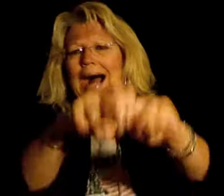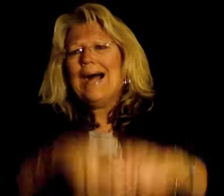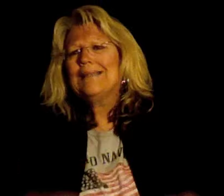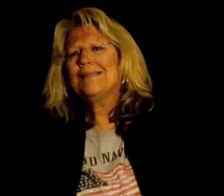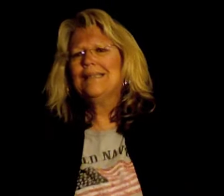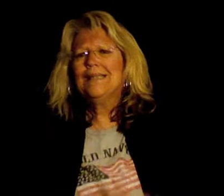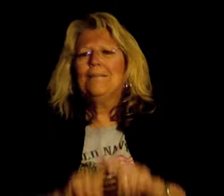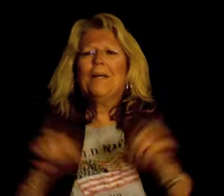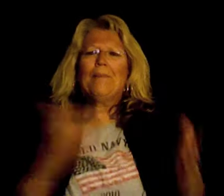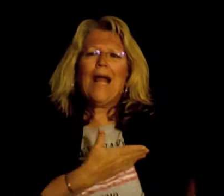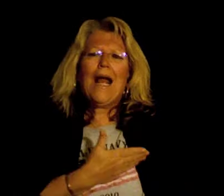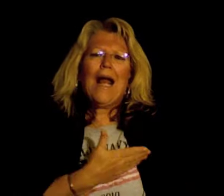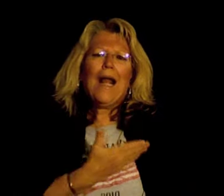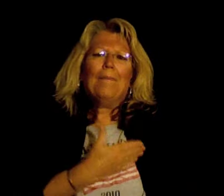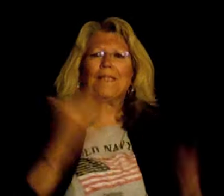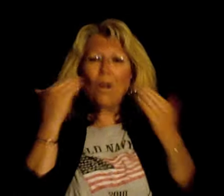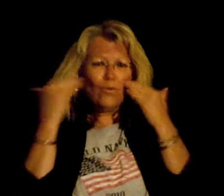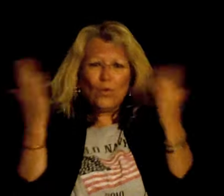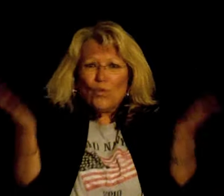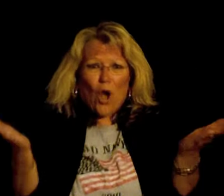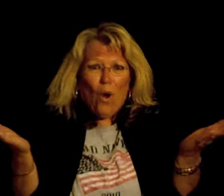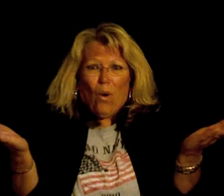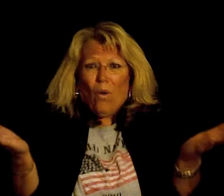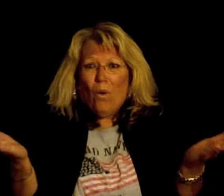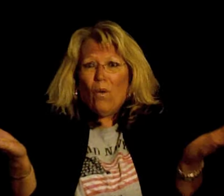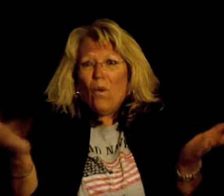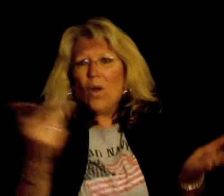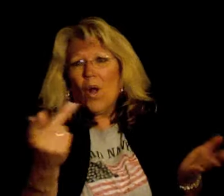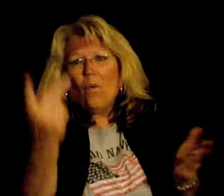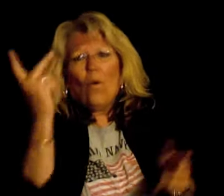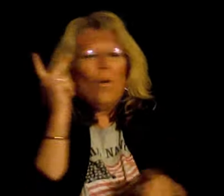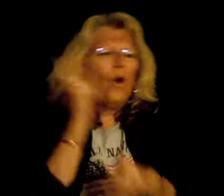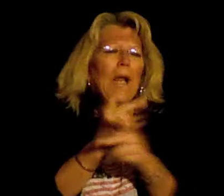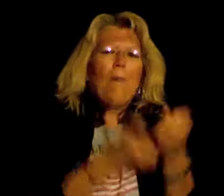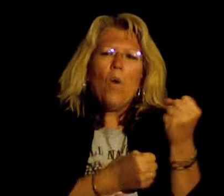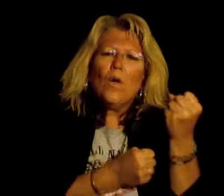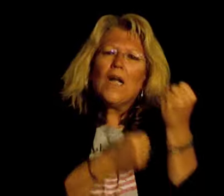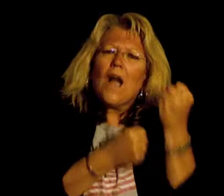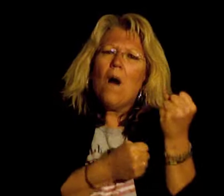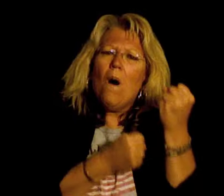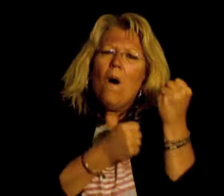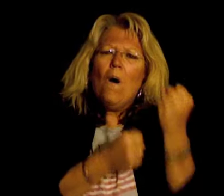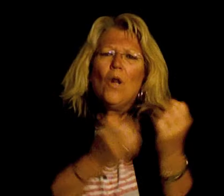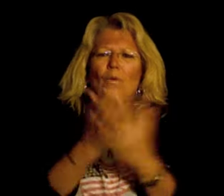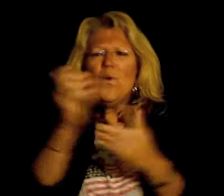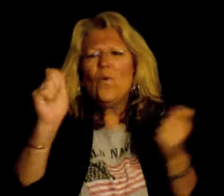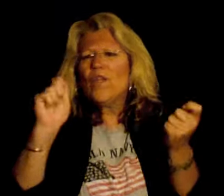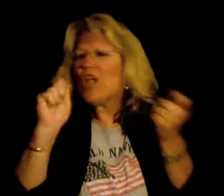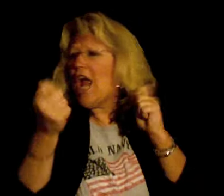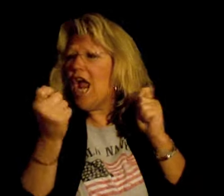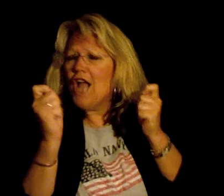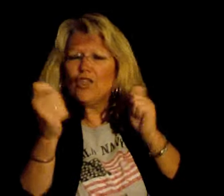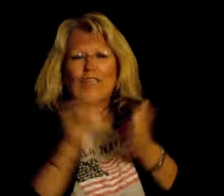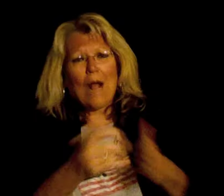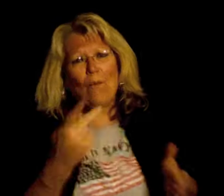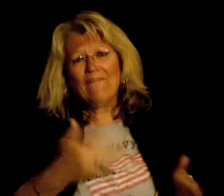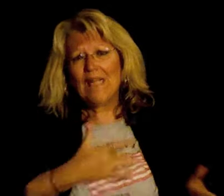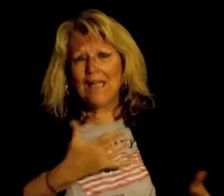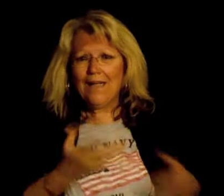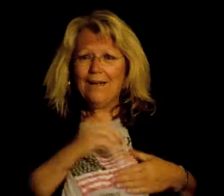But baby Don't you know We'll keep holding on Through the changes That we give